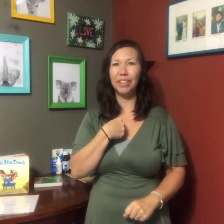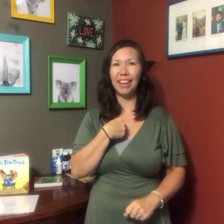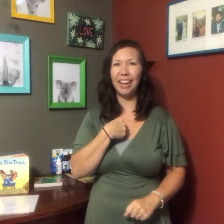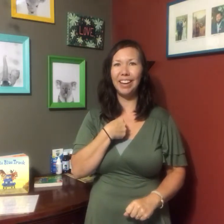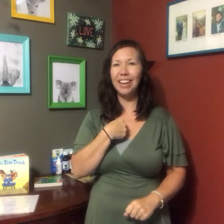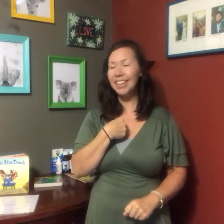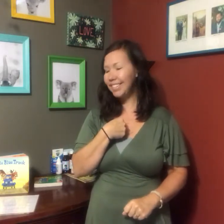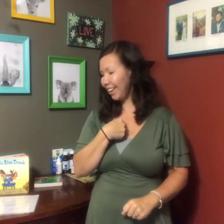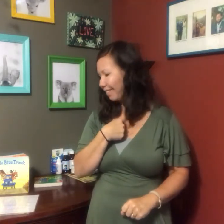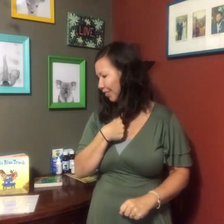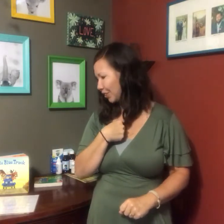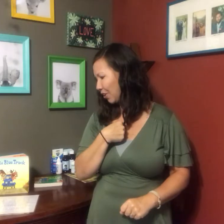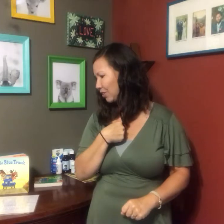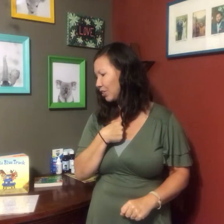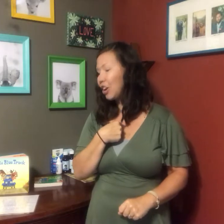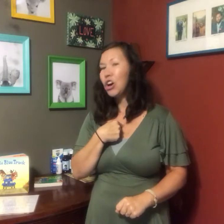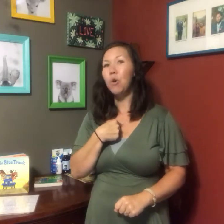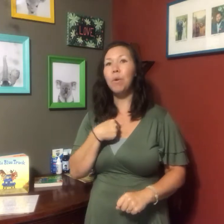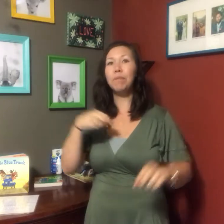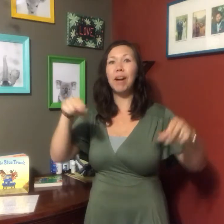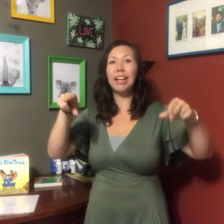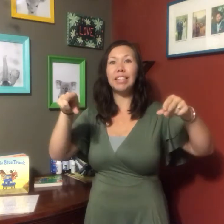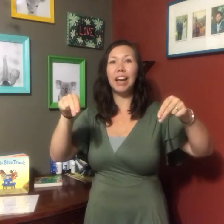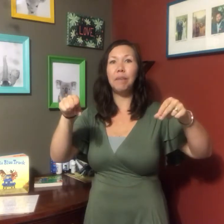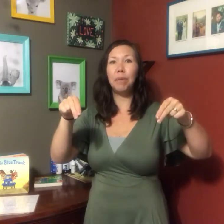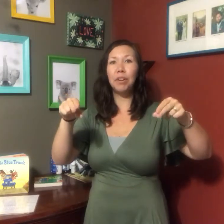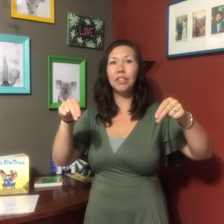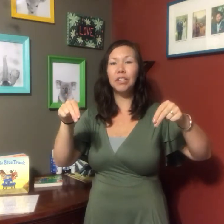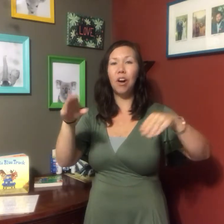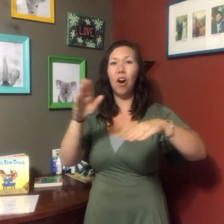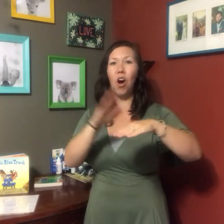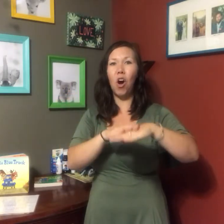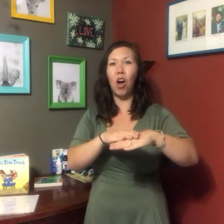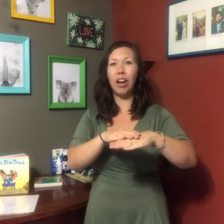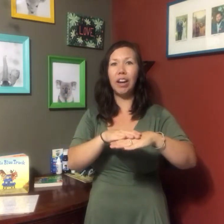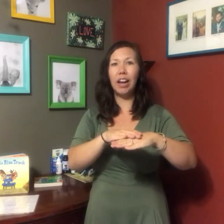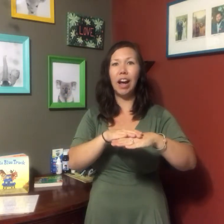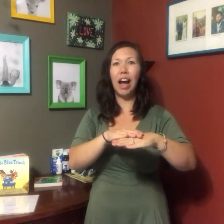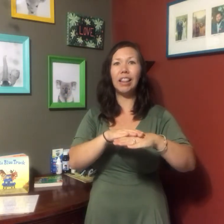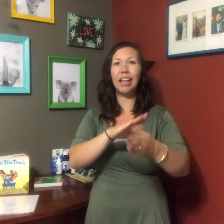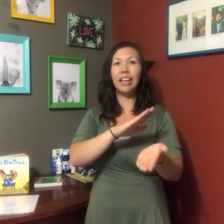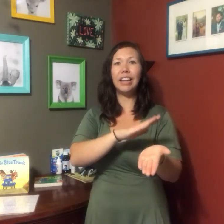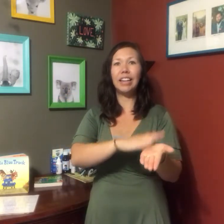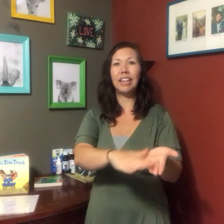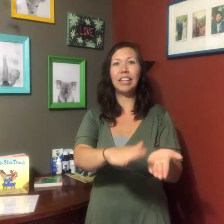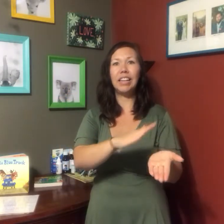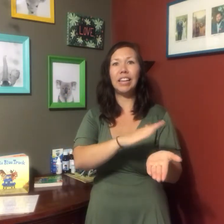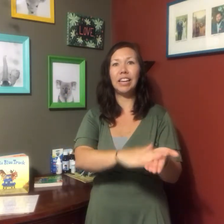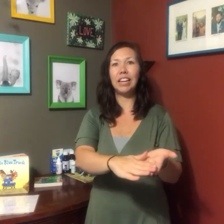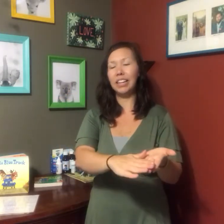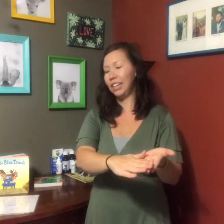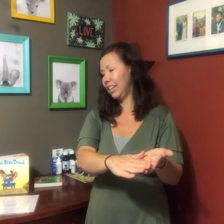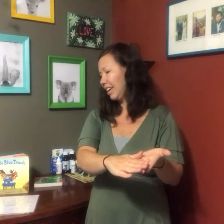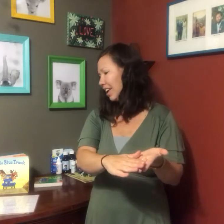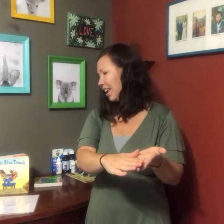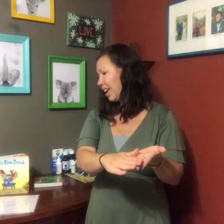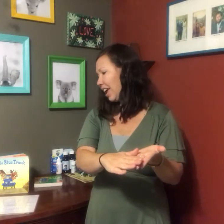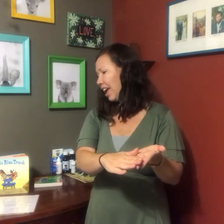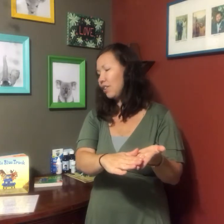Okay, second verse goes, when my diaper's on, I like it clean. And